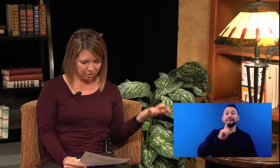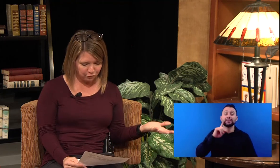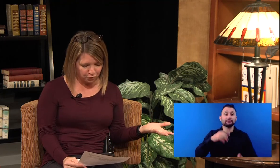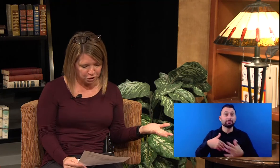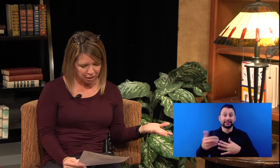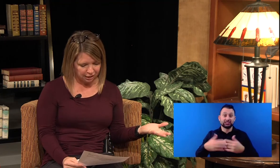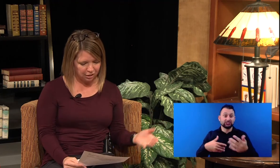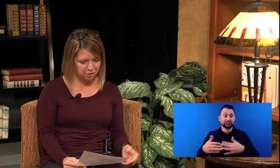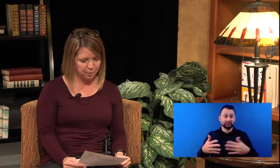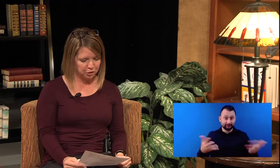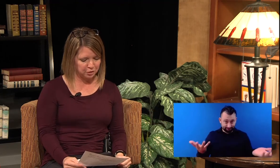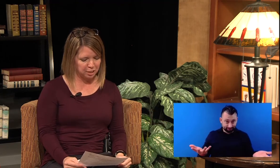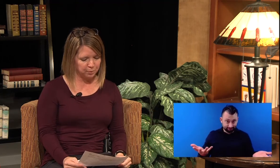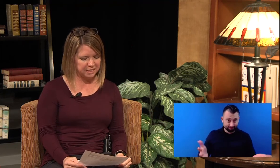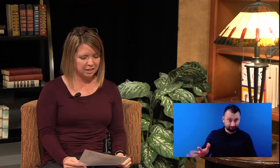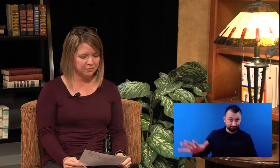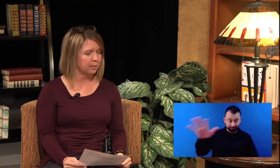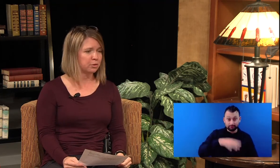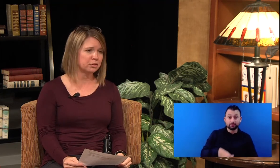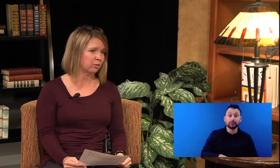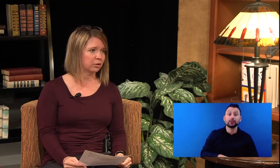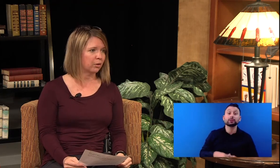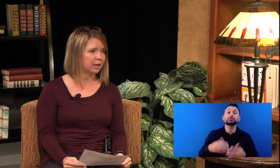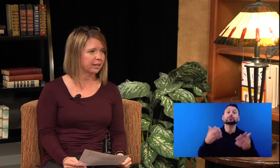Unfortunately, there's about 13% of them who don't know it.